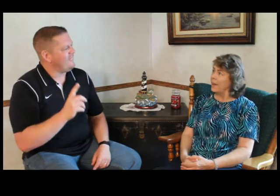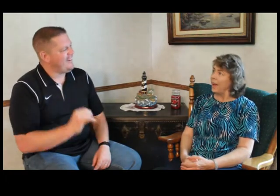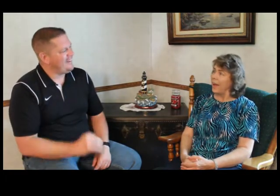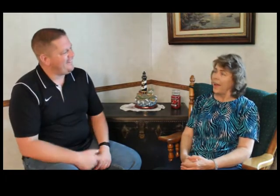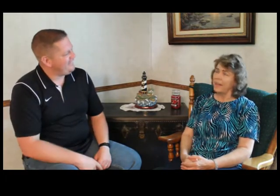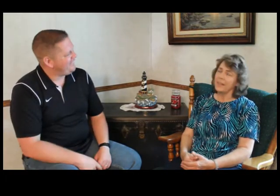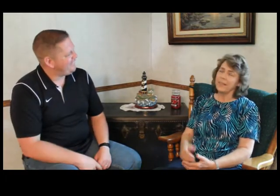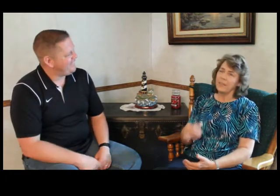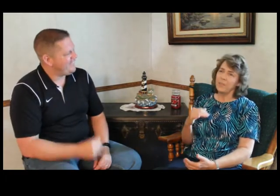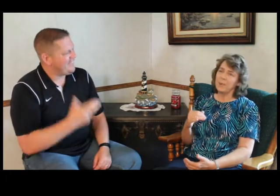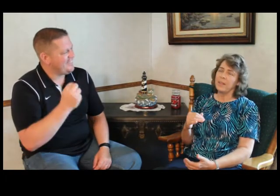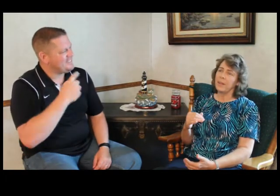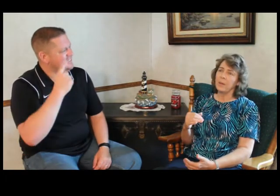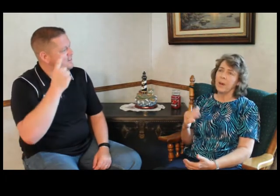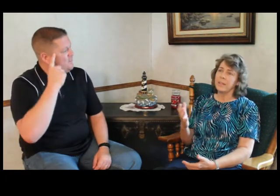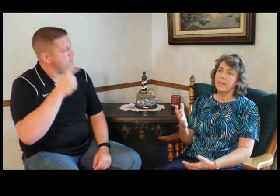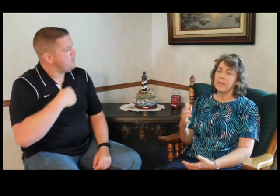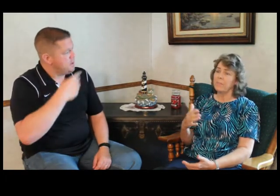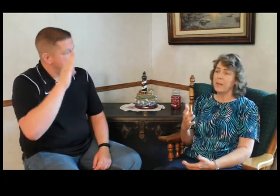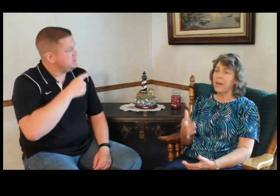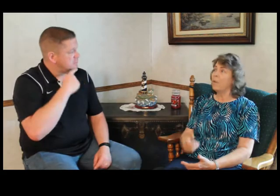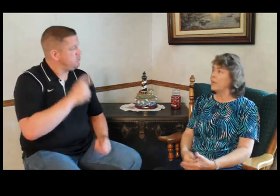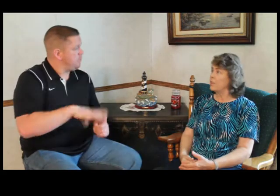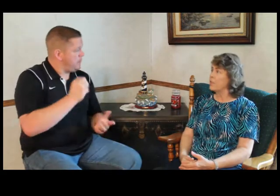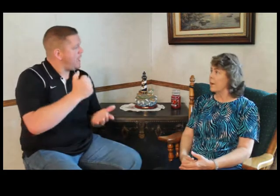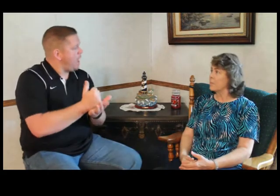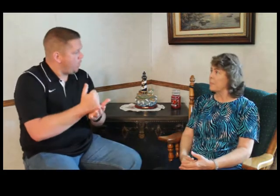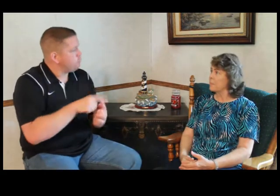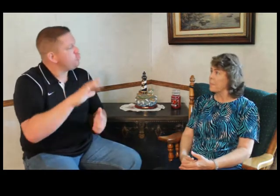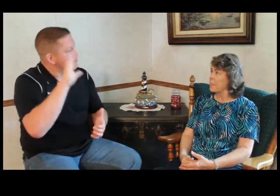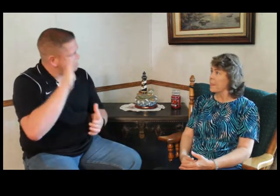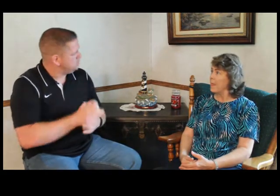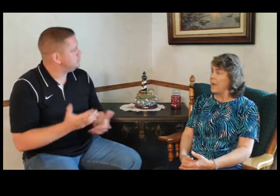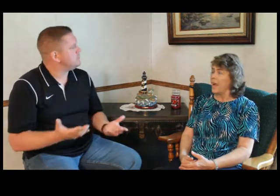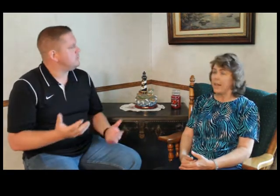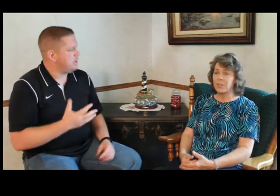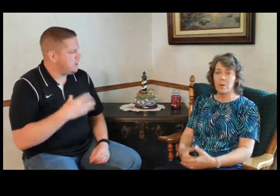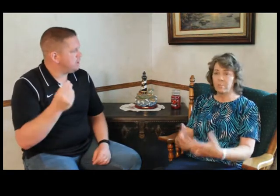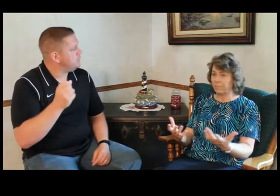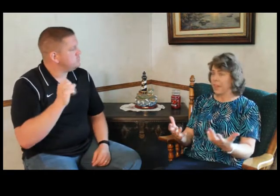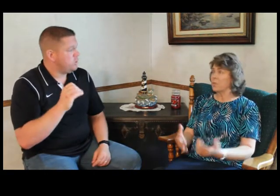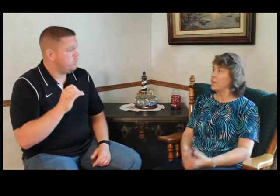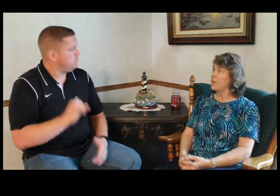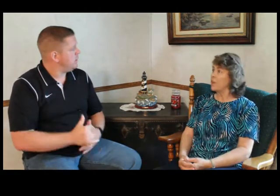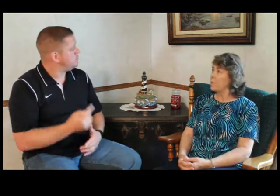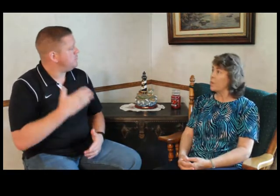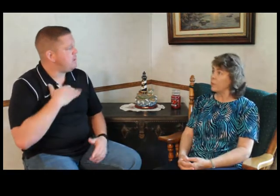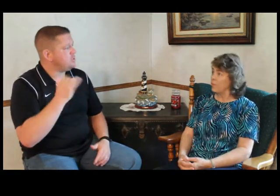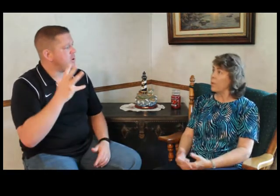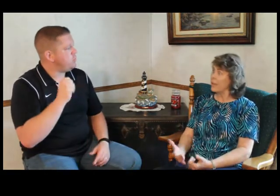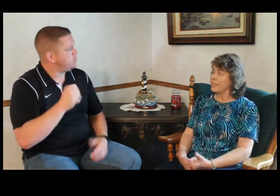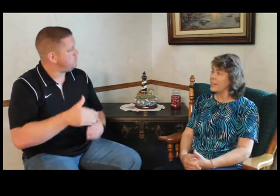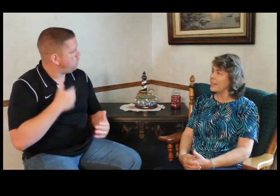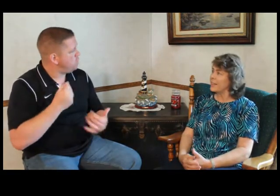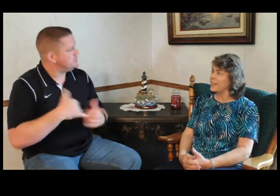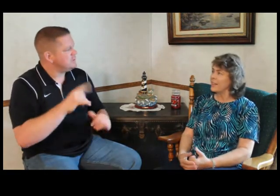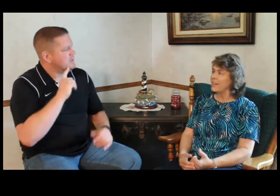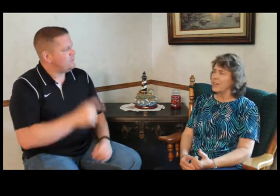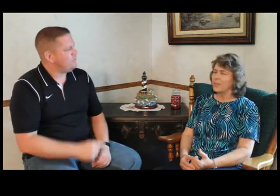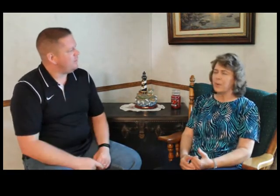Wow. And he said, for me, you know, God said to be a help me to your husband. And so that's what my job was before and it still is. So